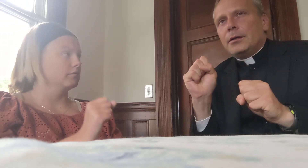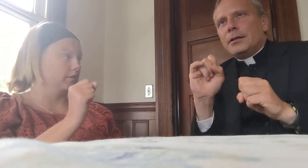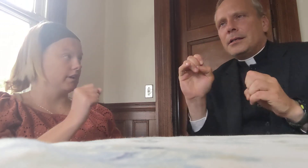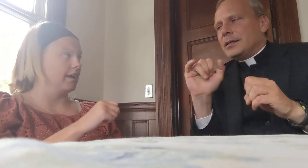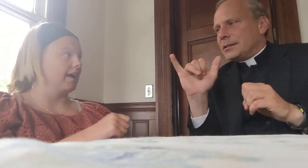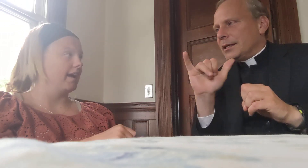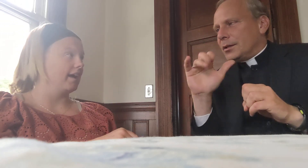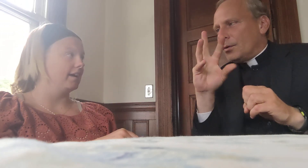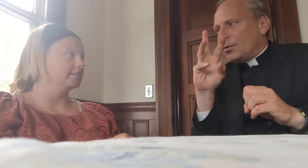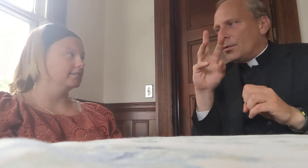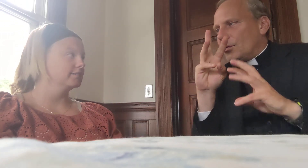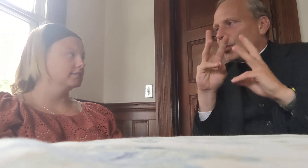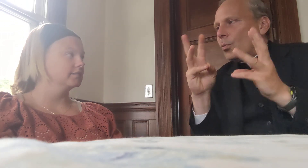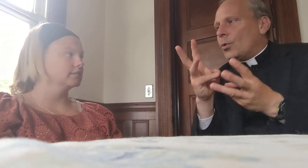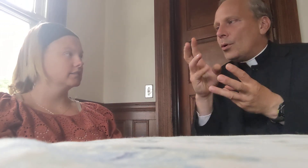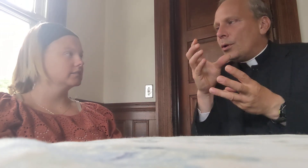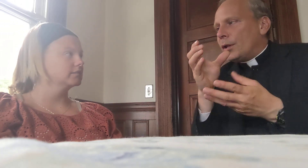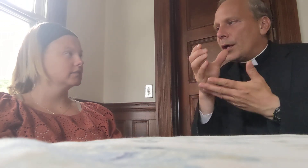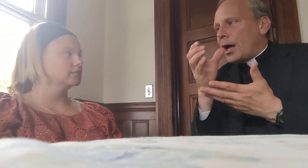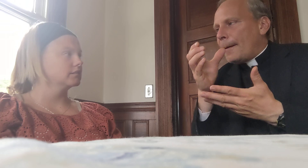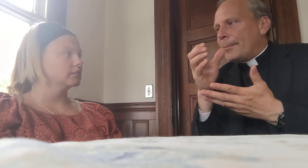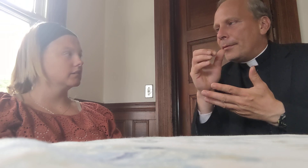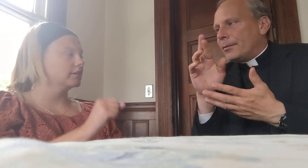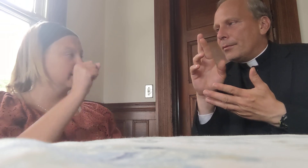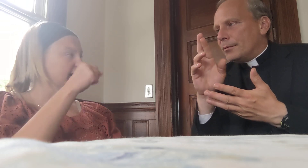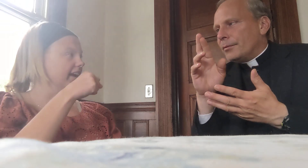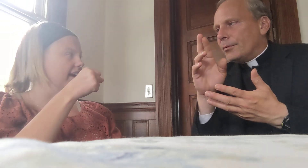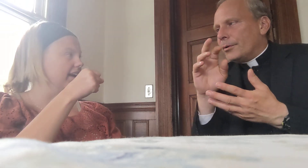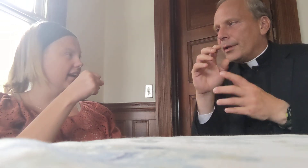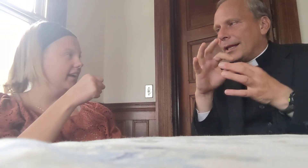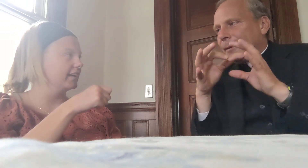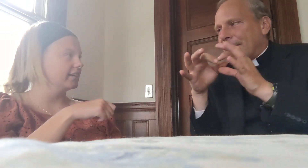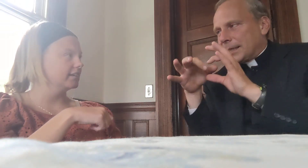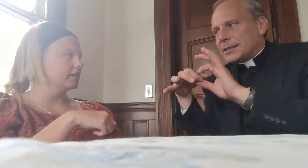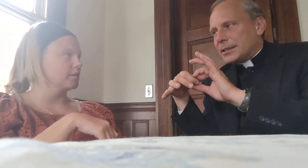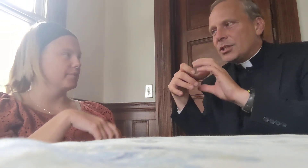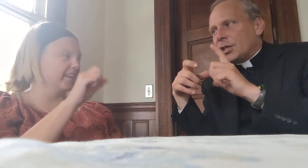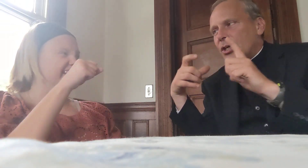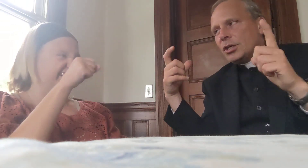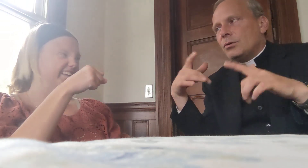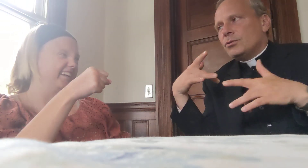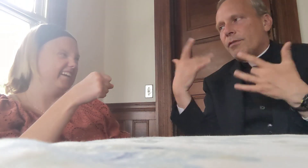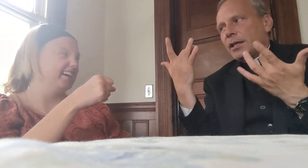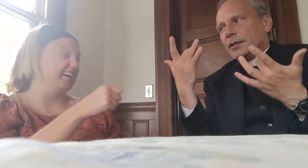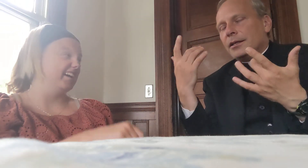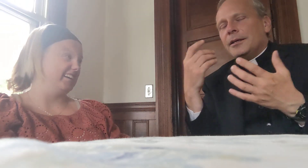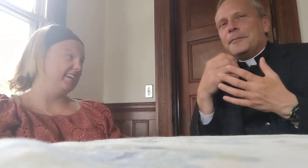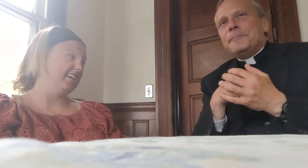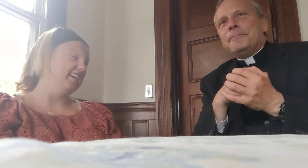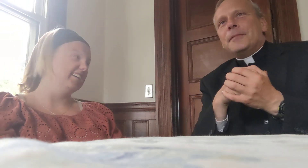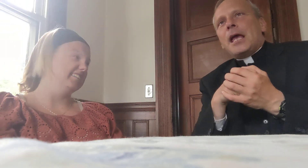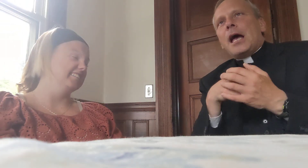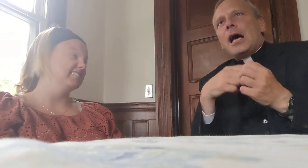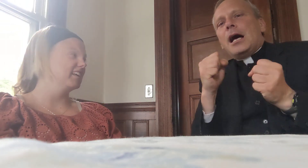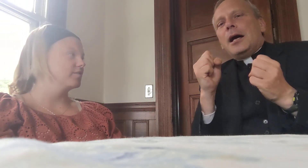it's, it's like the, the World Cup, or the Olympics, it's a huge event, um,